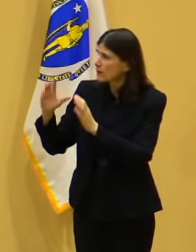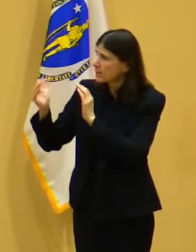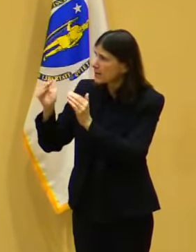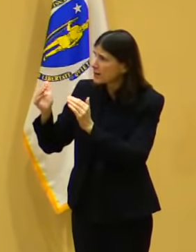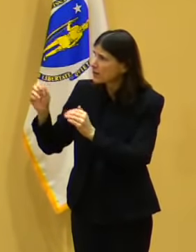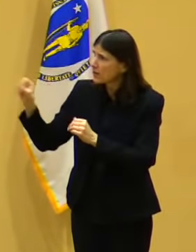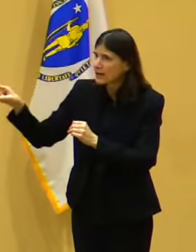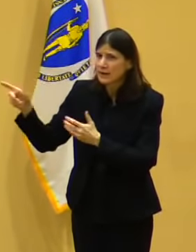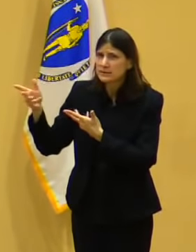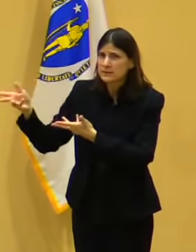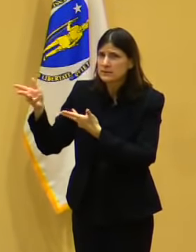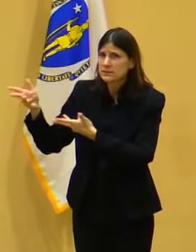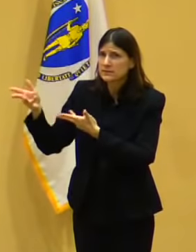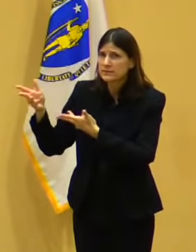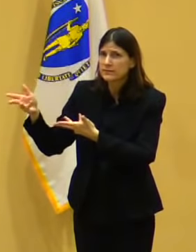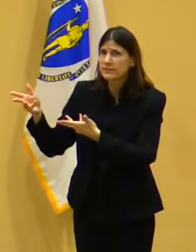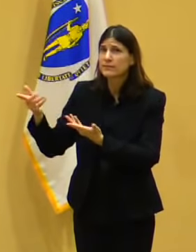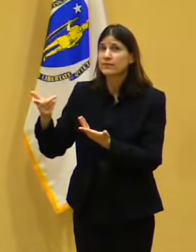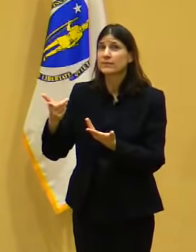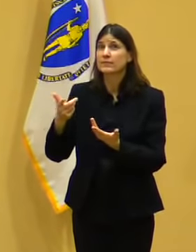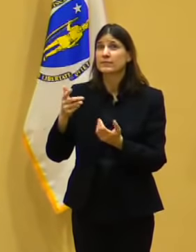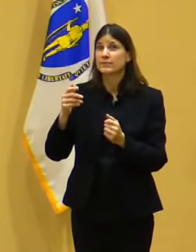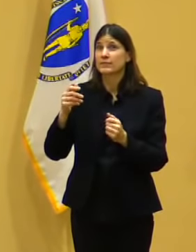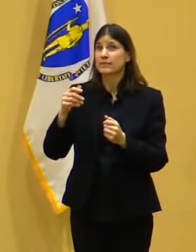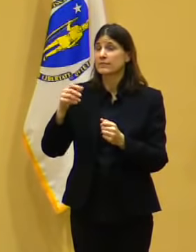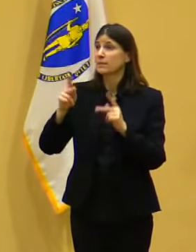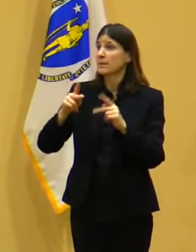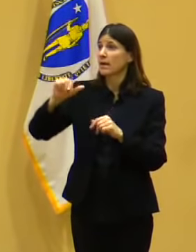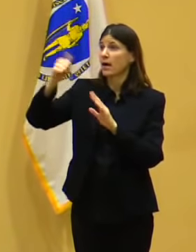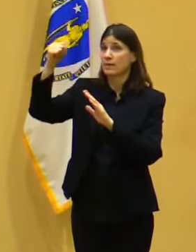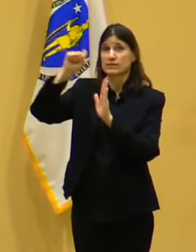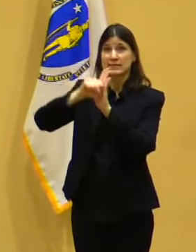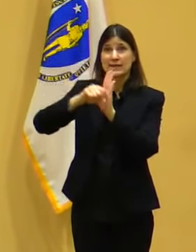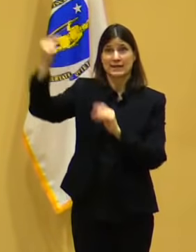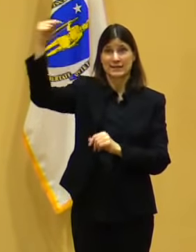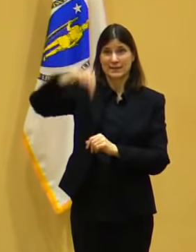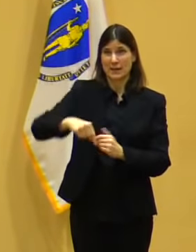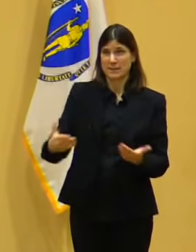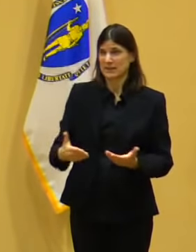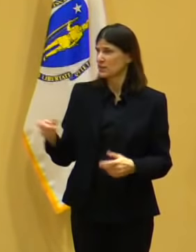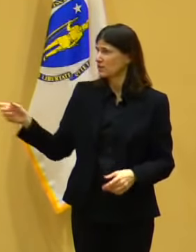I'd prefer they not be, obviously, because this is a program for people in Massachusetts.